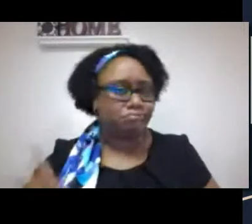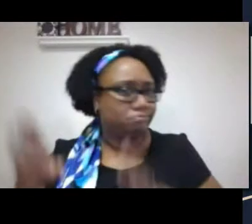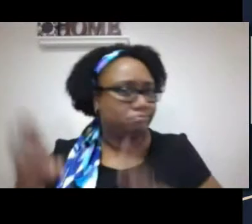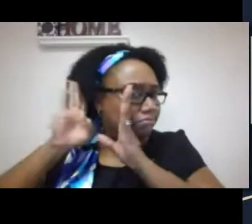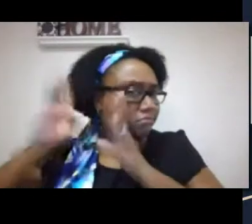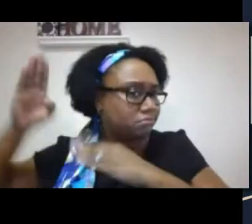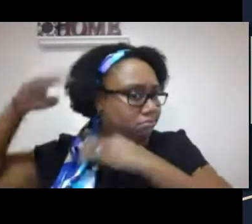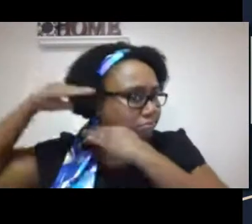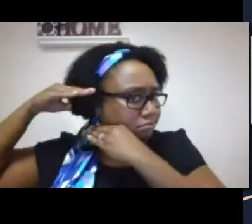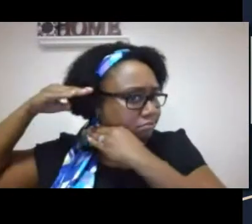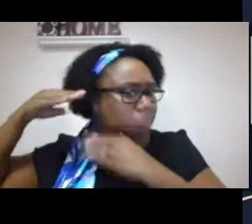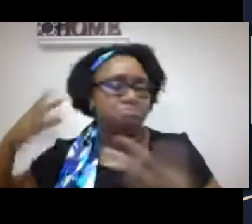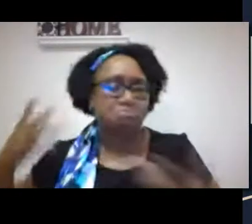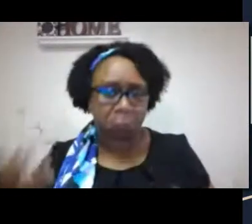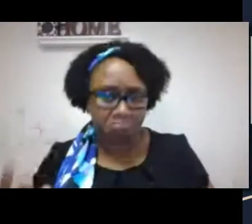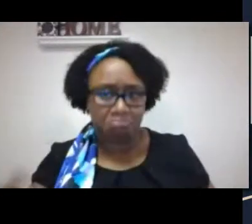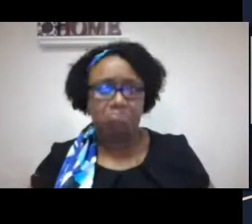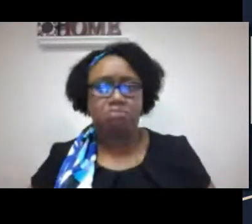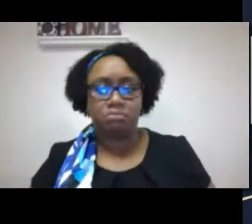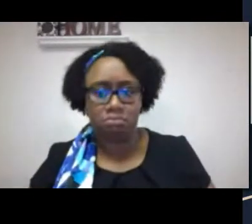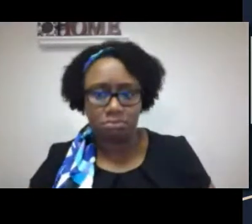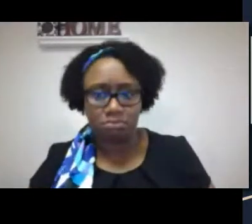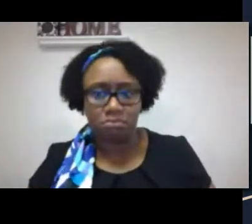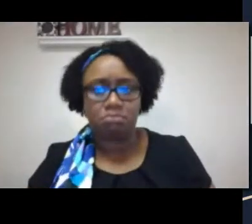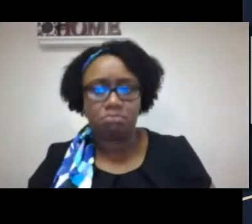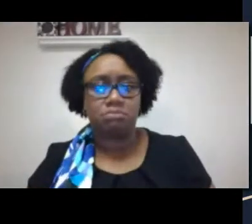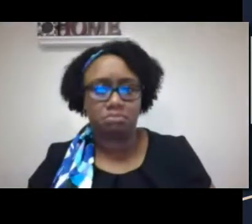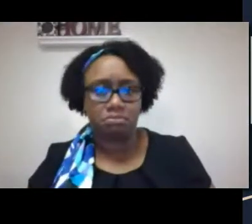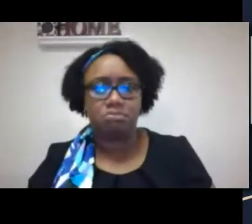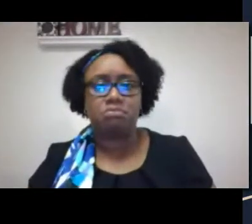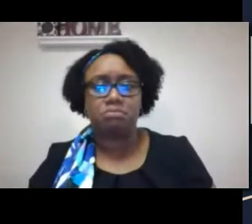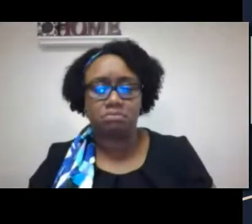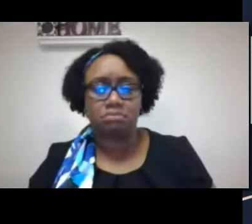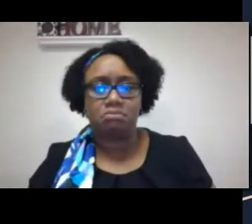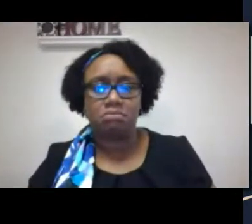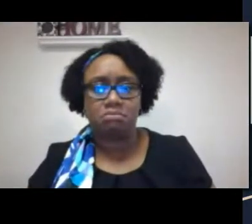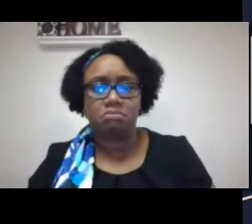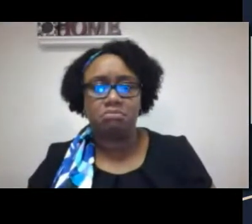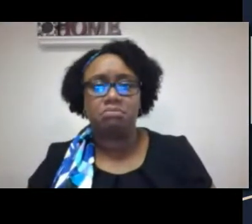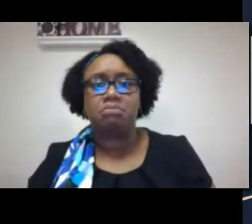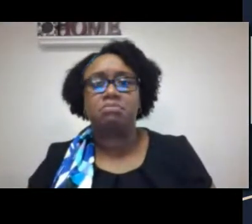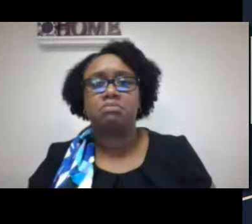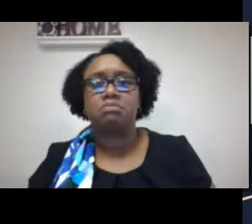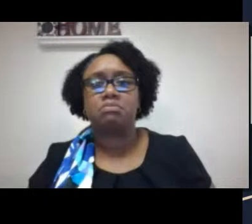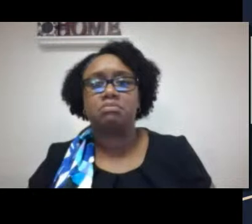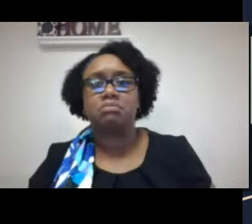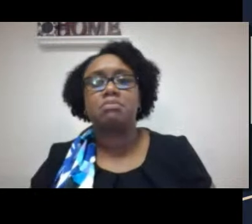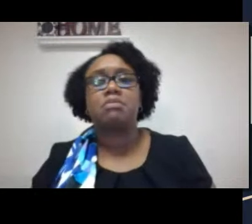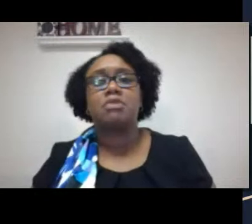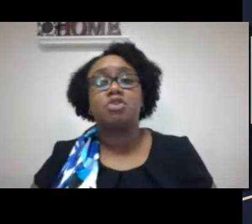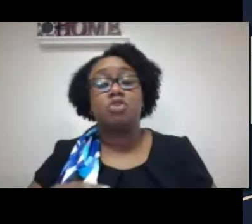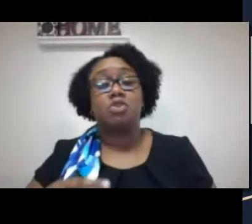Of course, because that is our specialty, we are audiologists. are professionals that focus on audio